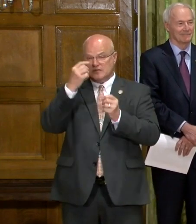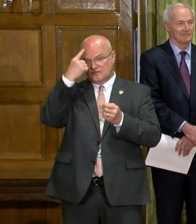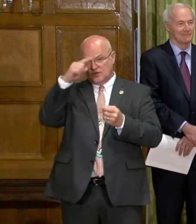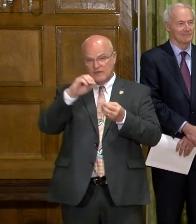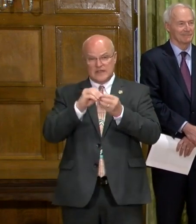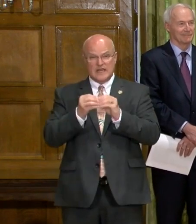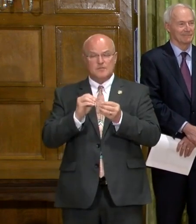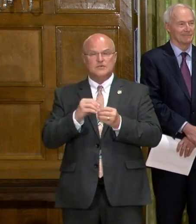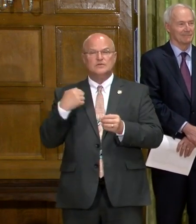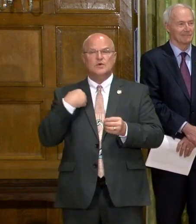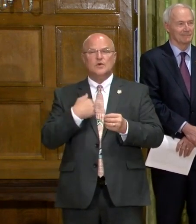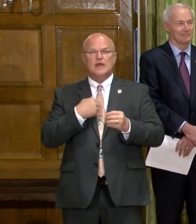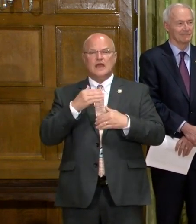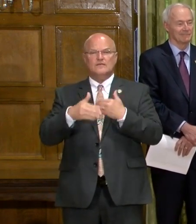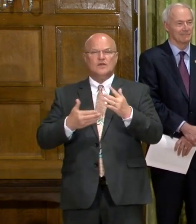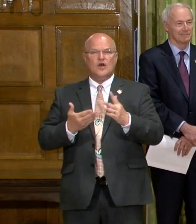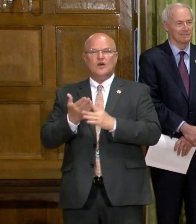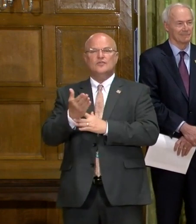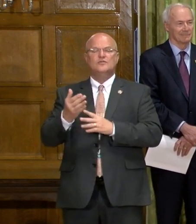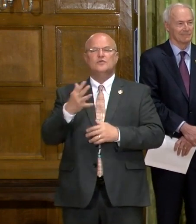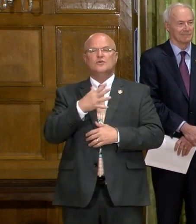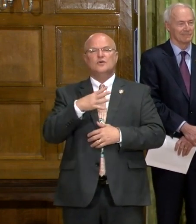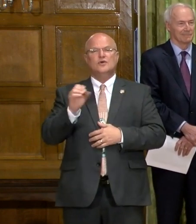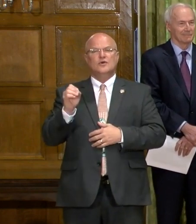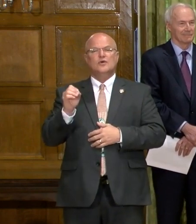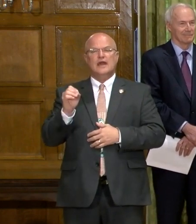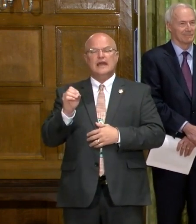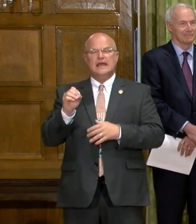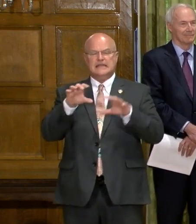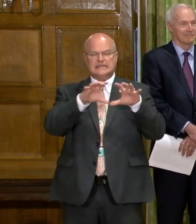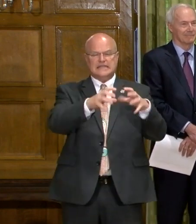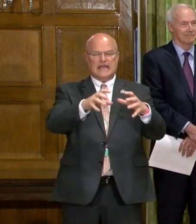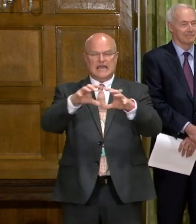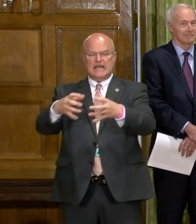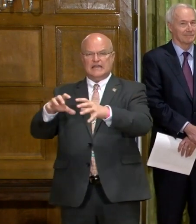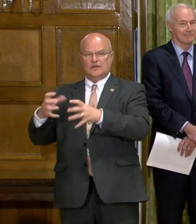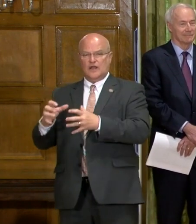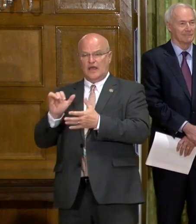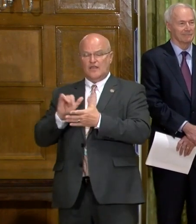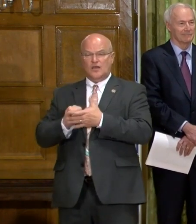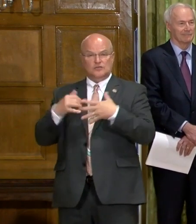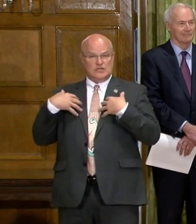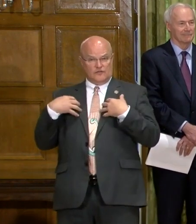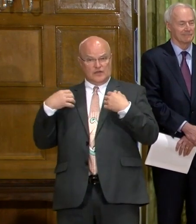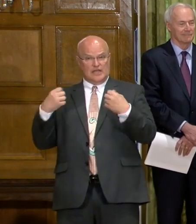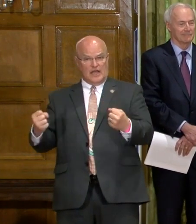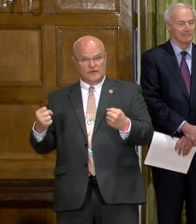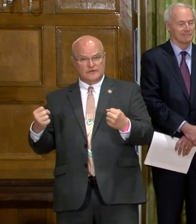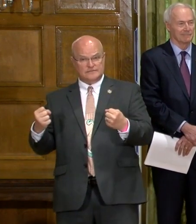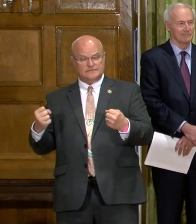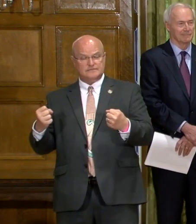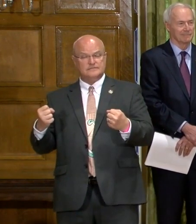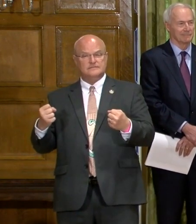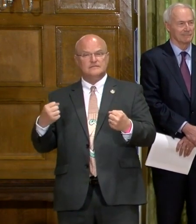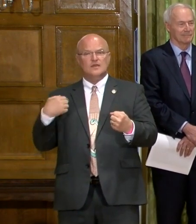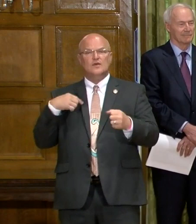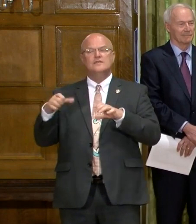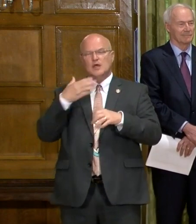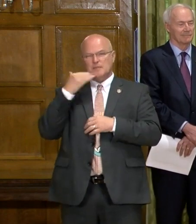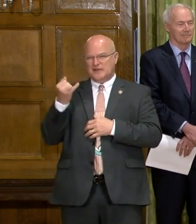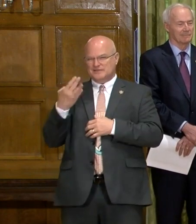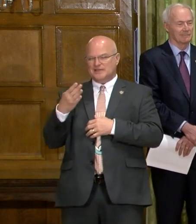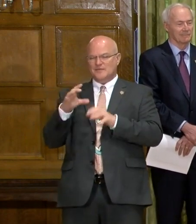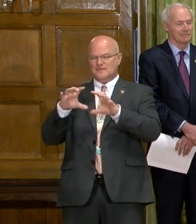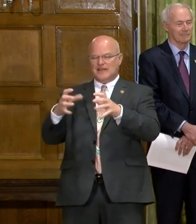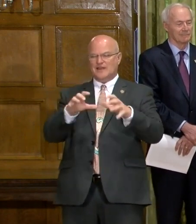numbers, uh, we have gone through and, um, categorized those who have recovered. Um, uh, we've done a better